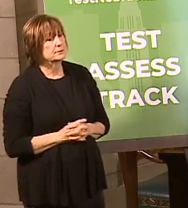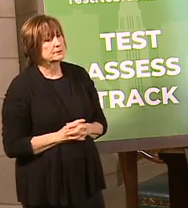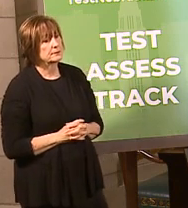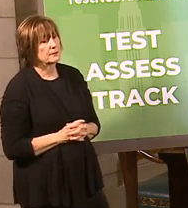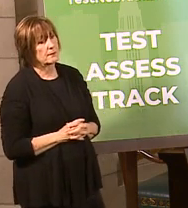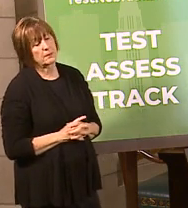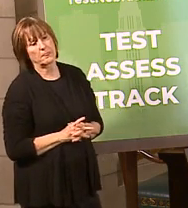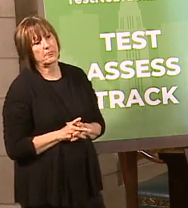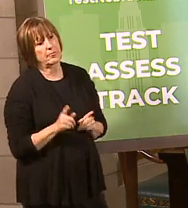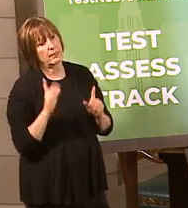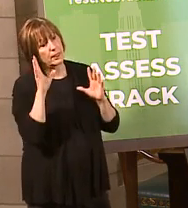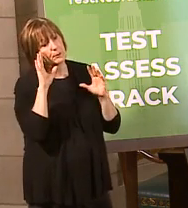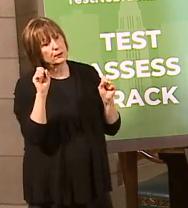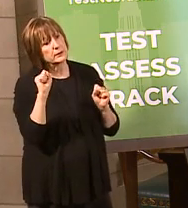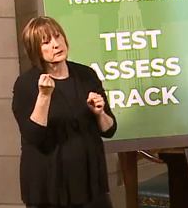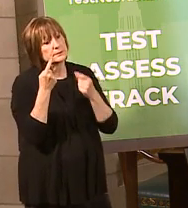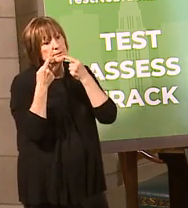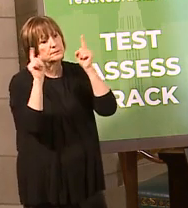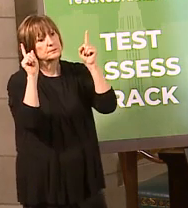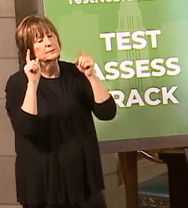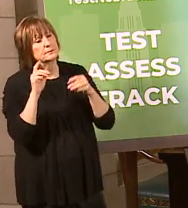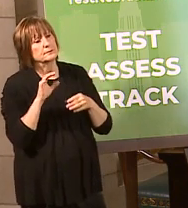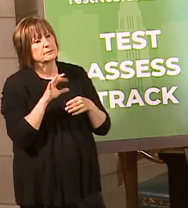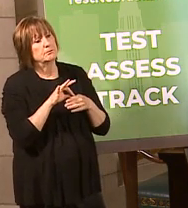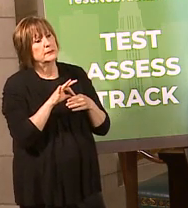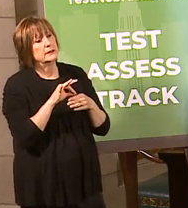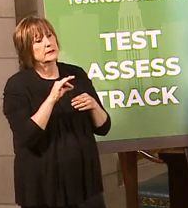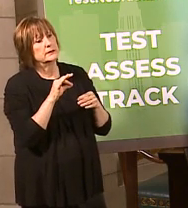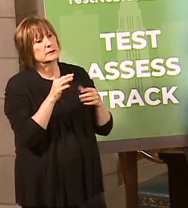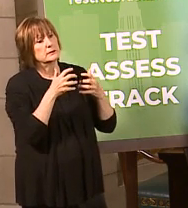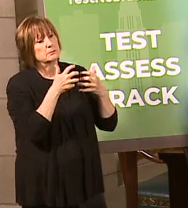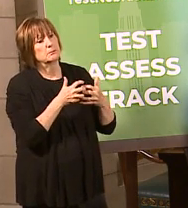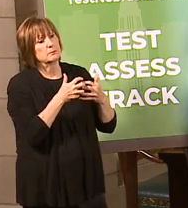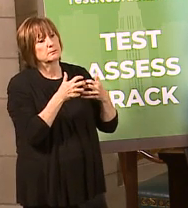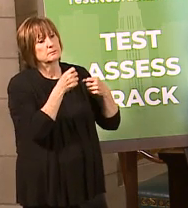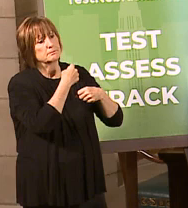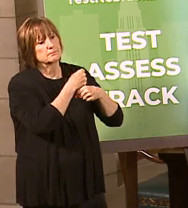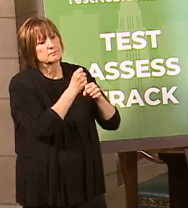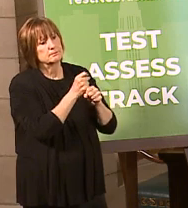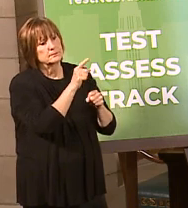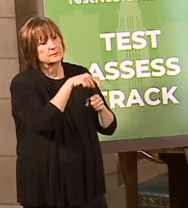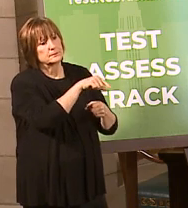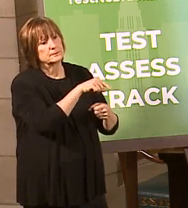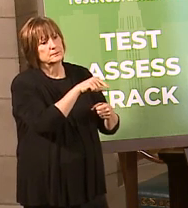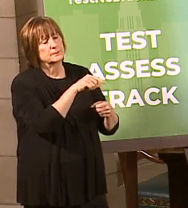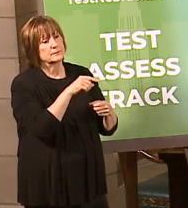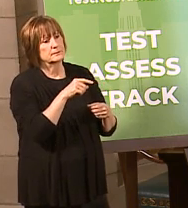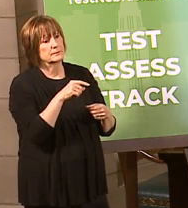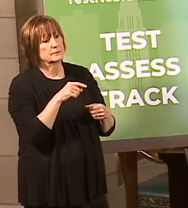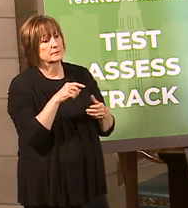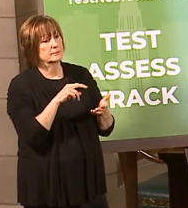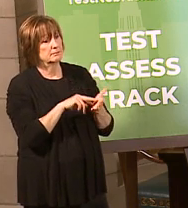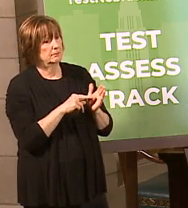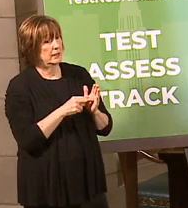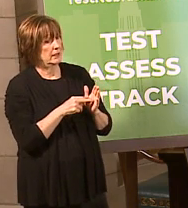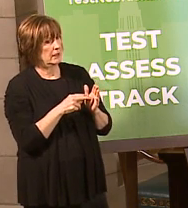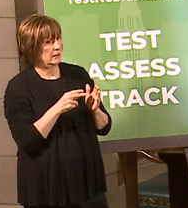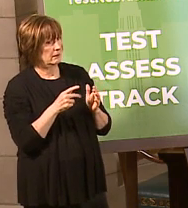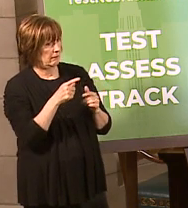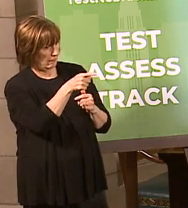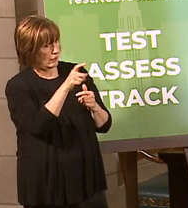The President's declaration about meatpacking plants, does that raise the priority for workers to get PPE